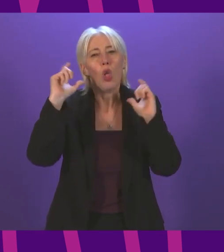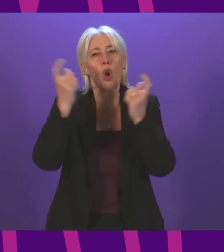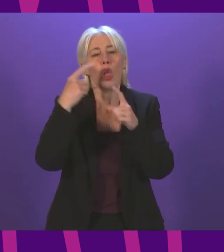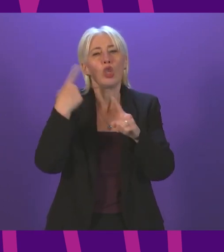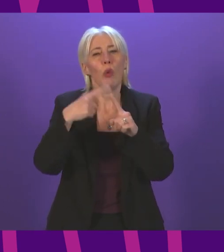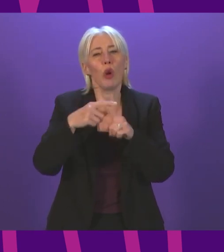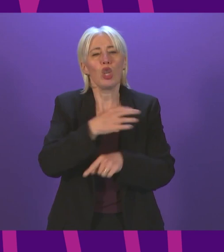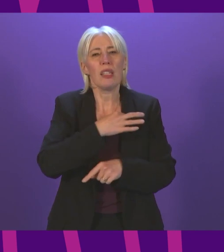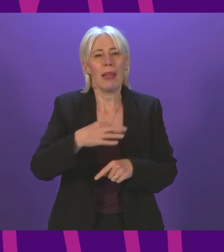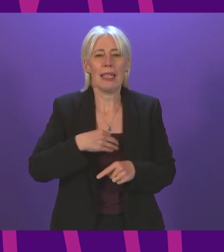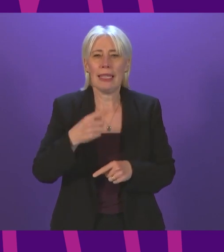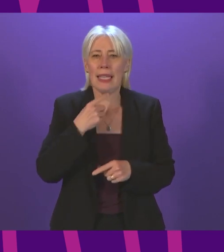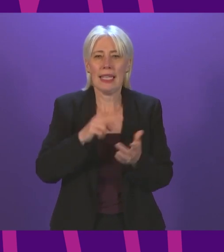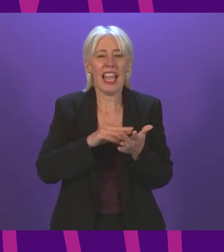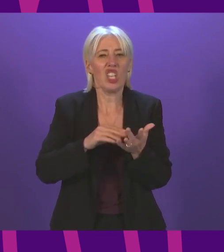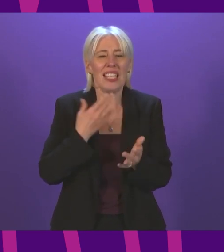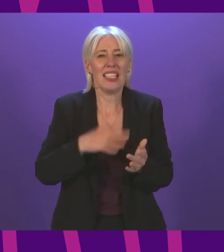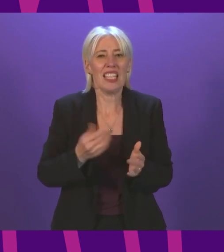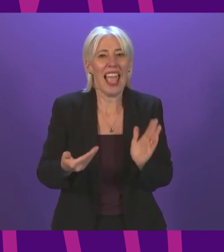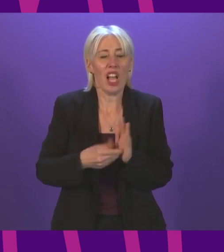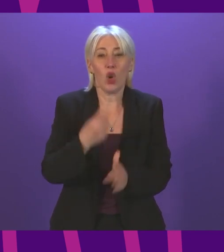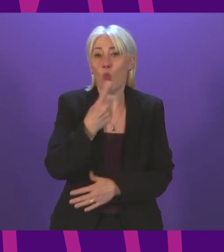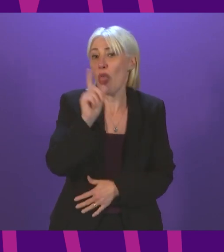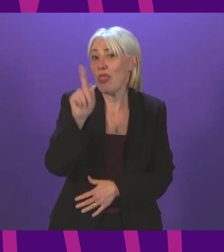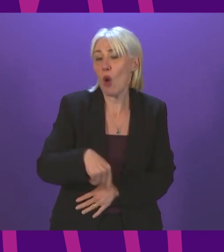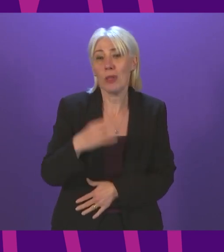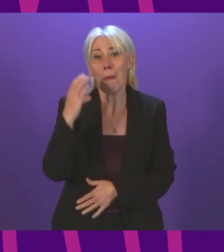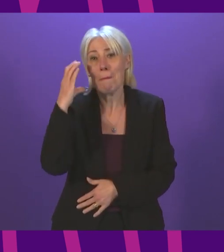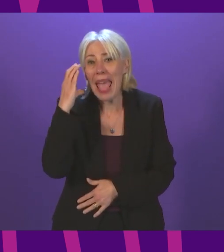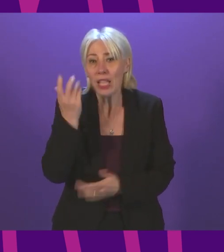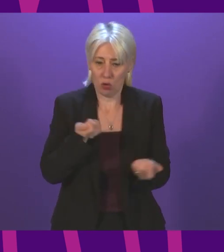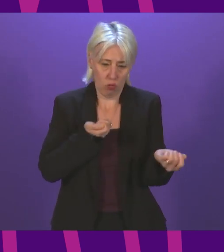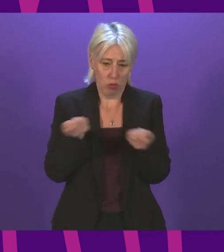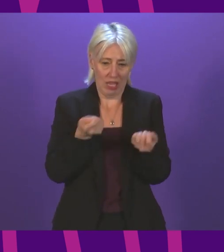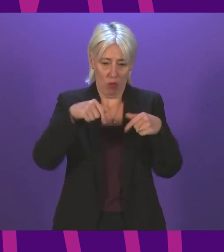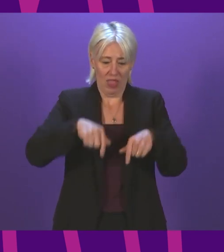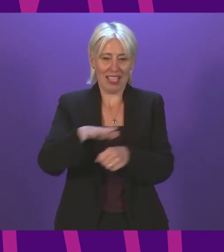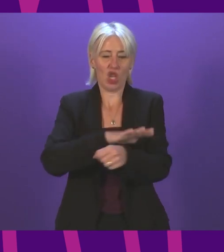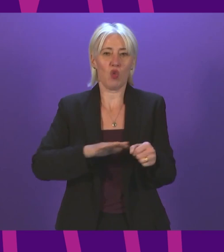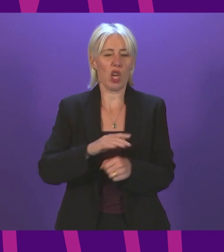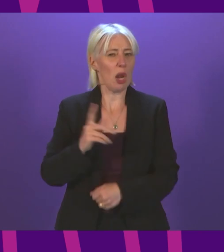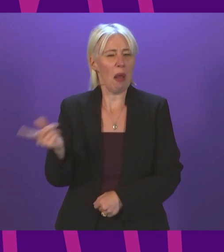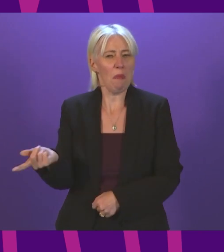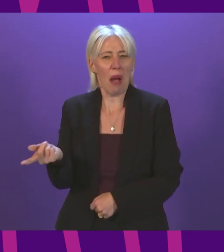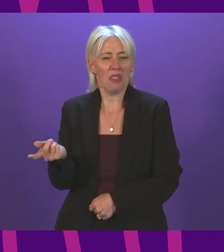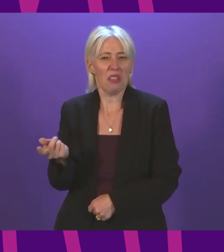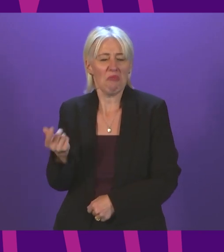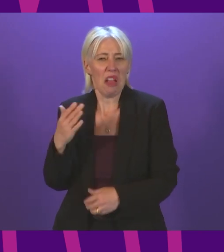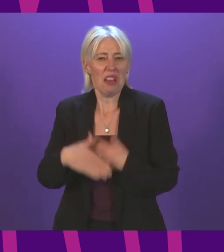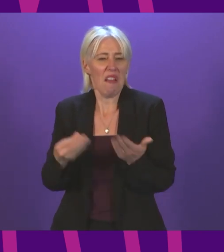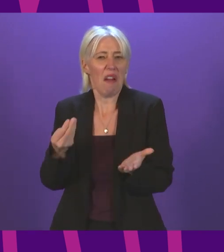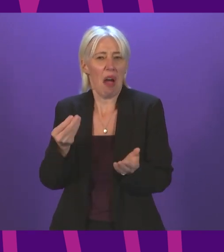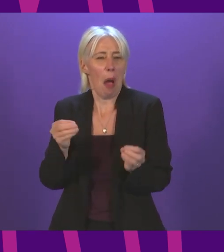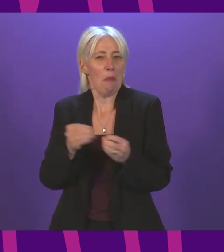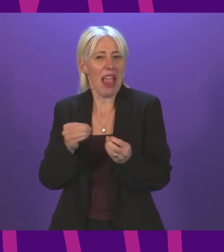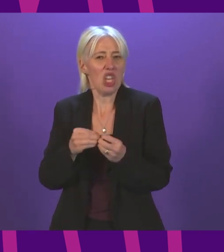NHS needed an additional 1,000 beds to cope with the current crisis, yet not a single mention of additional bed